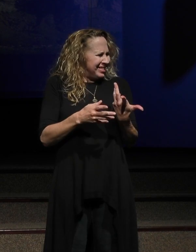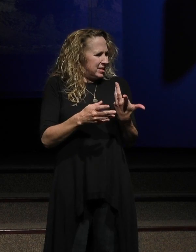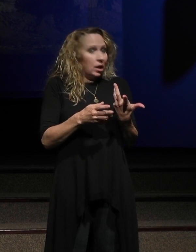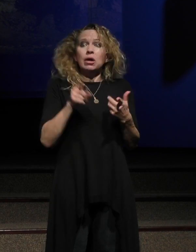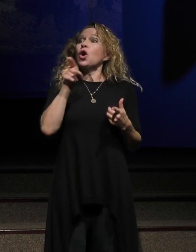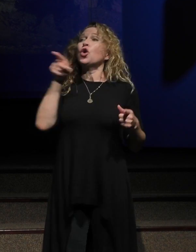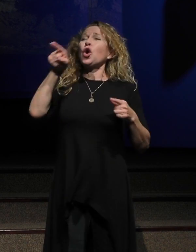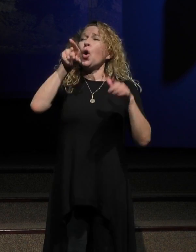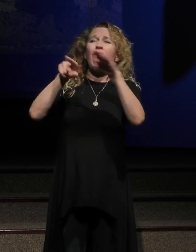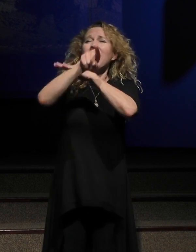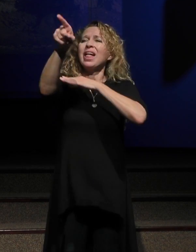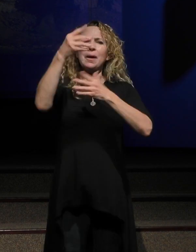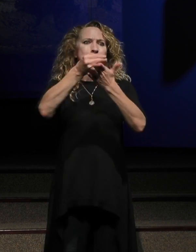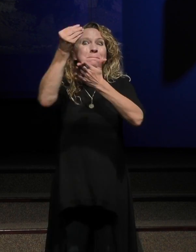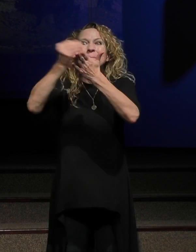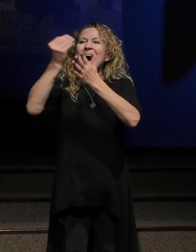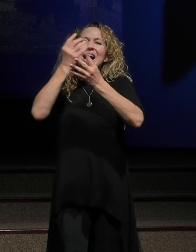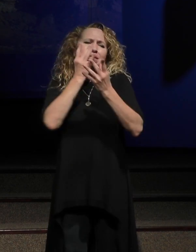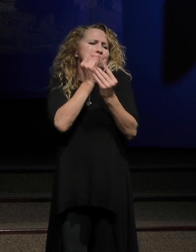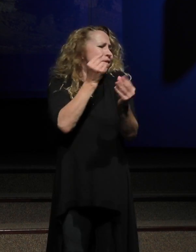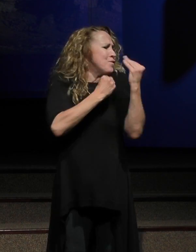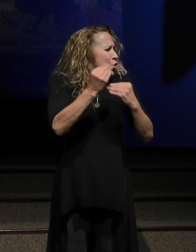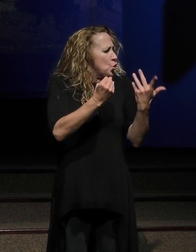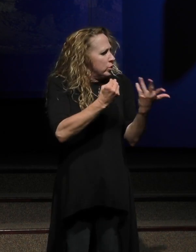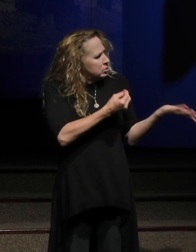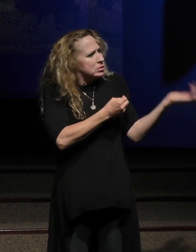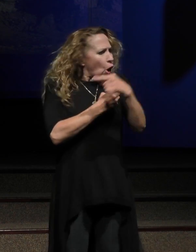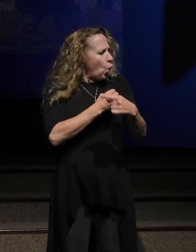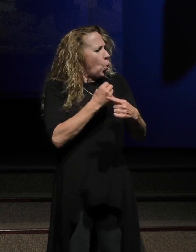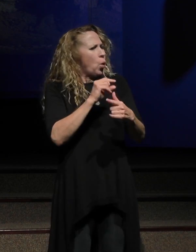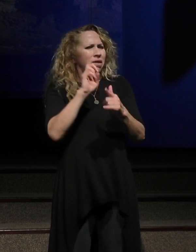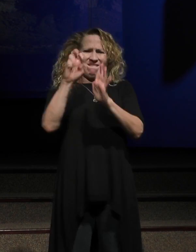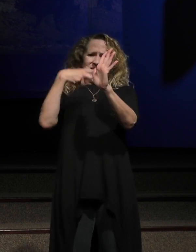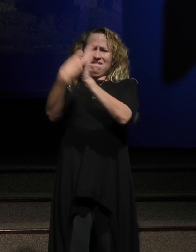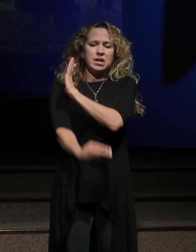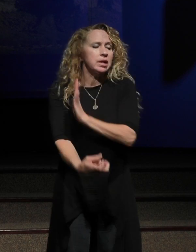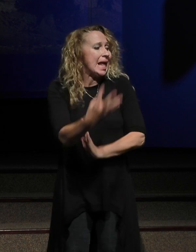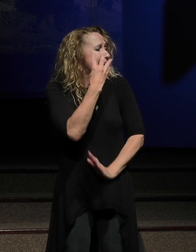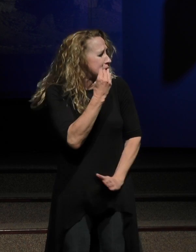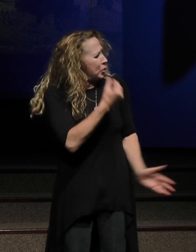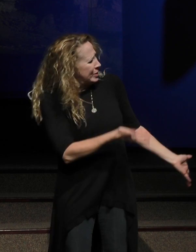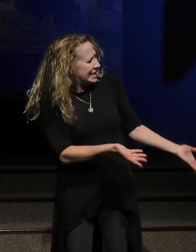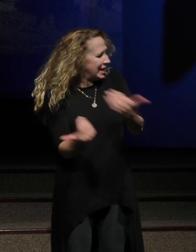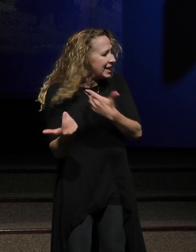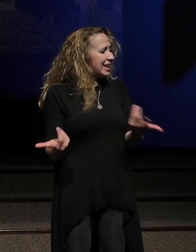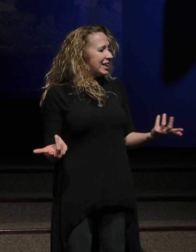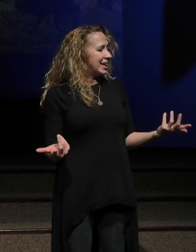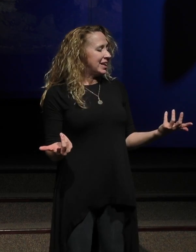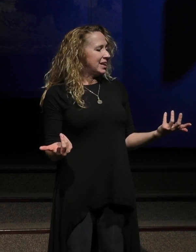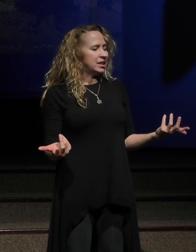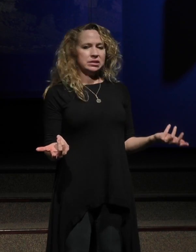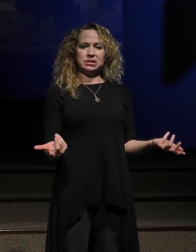dogs and cotton candy. Come on. You're not experiencing the kingdom the way it's meant to be experienced.